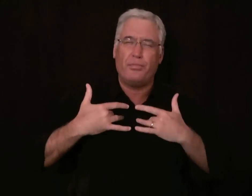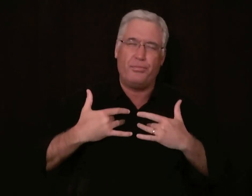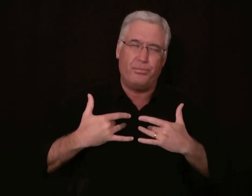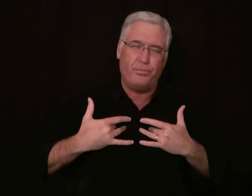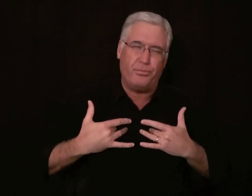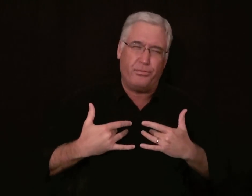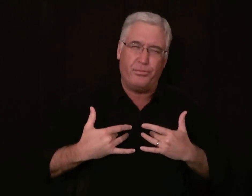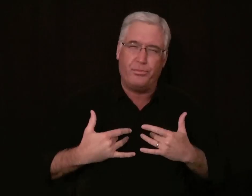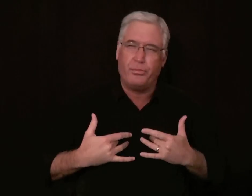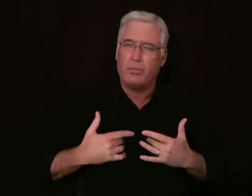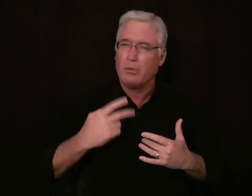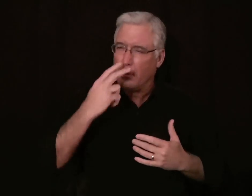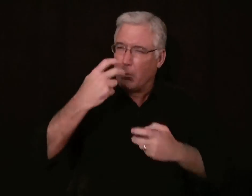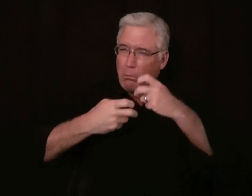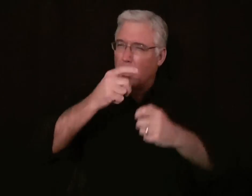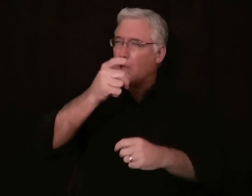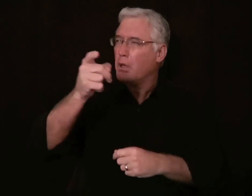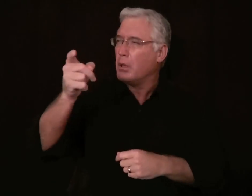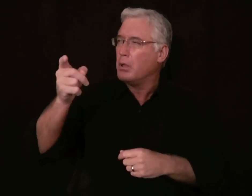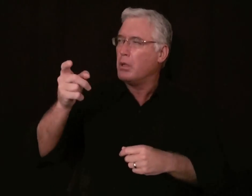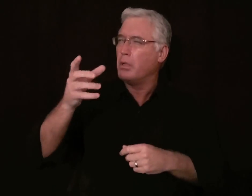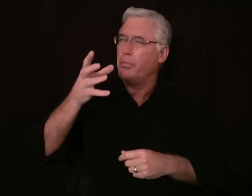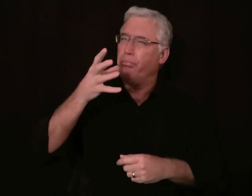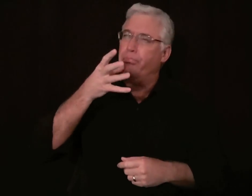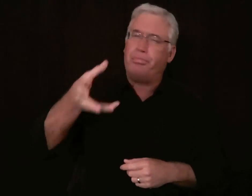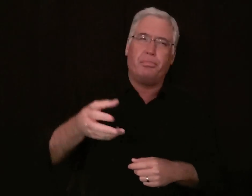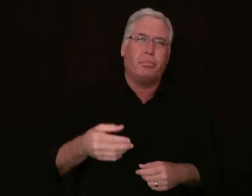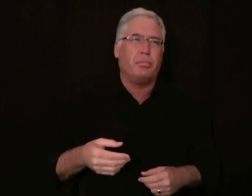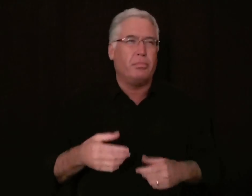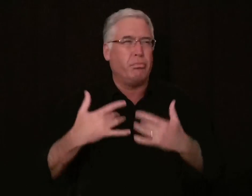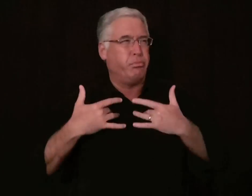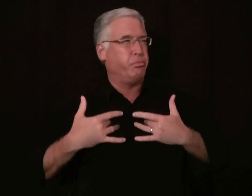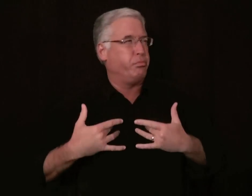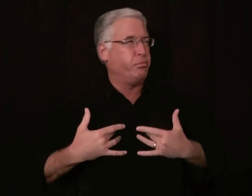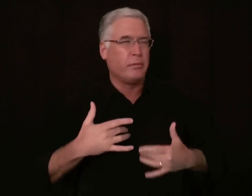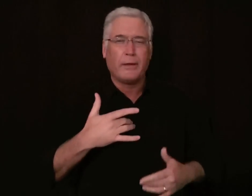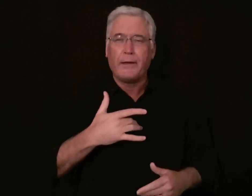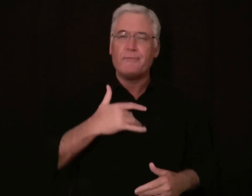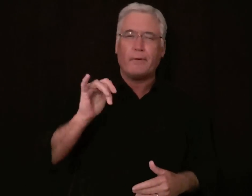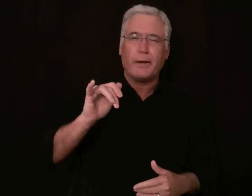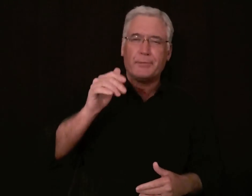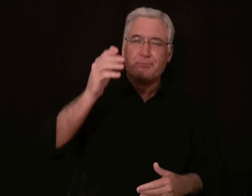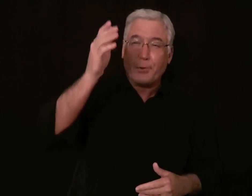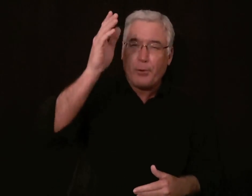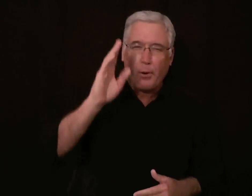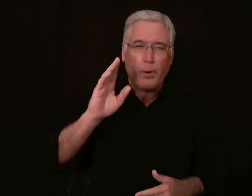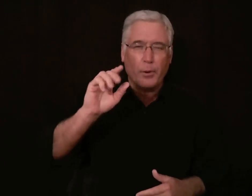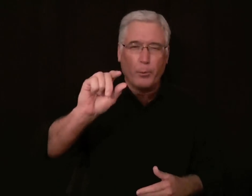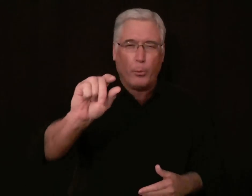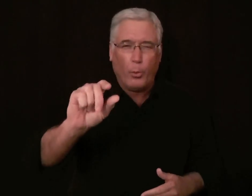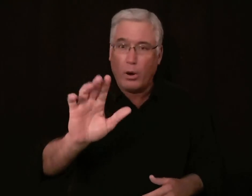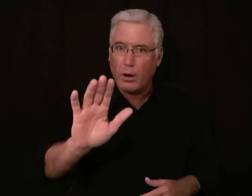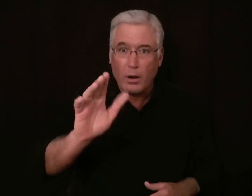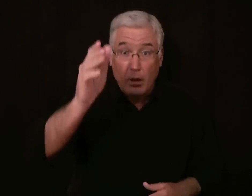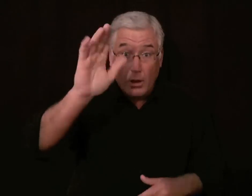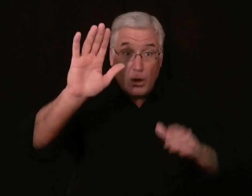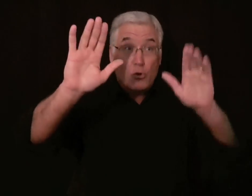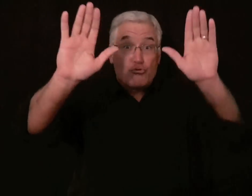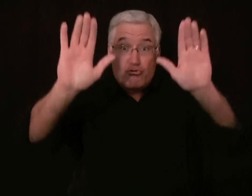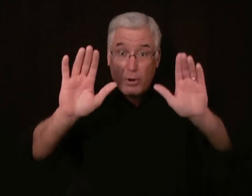now. And not be discouraged to see problems that are happening here. You know, God is not